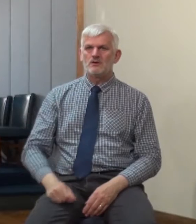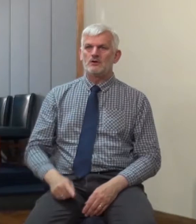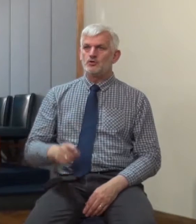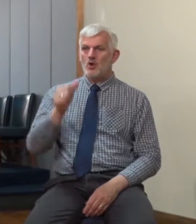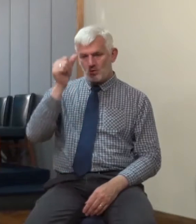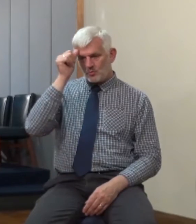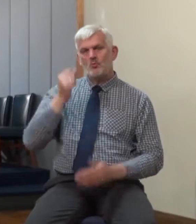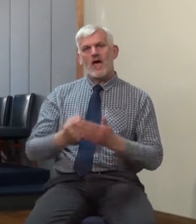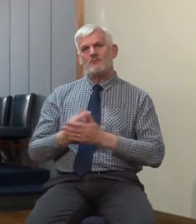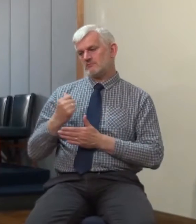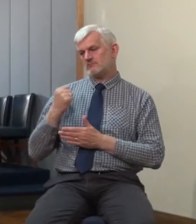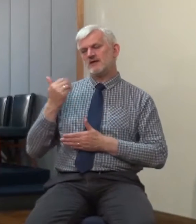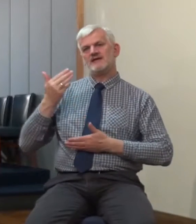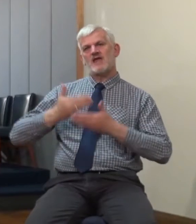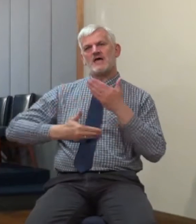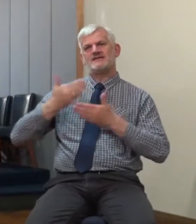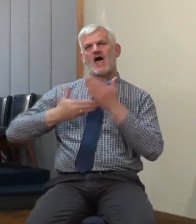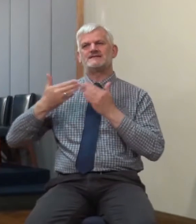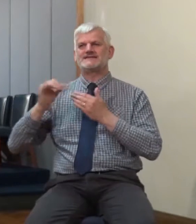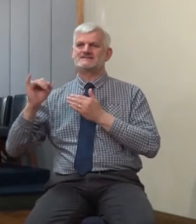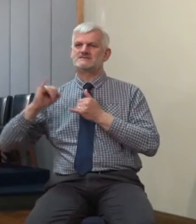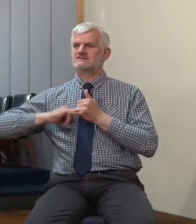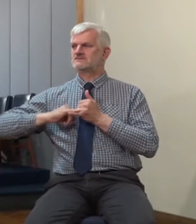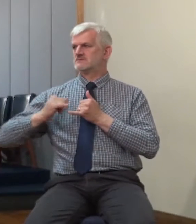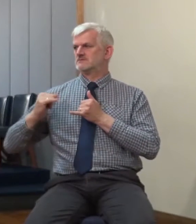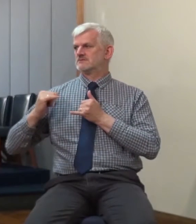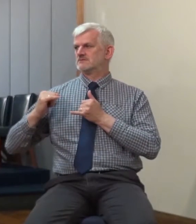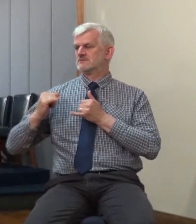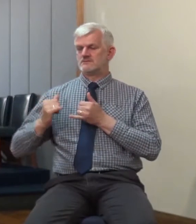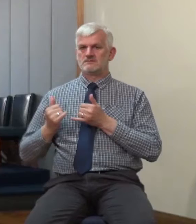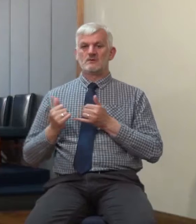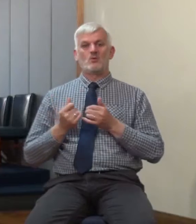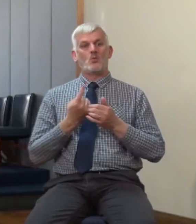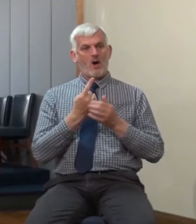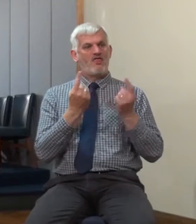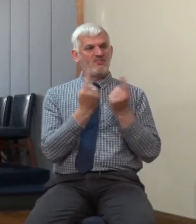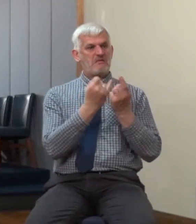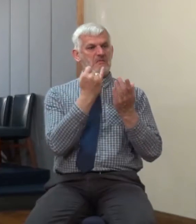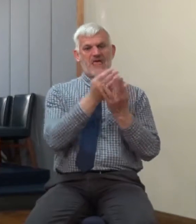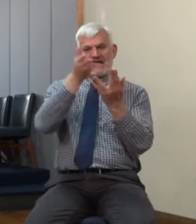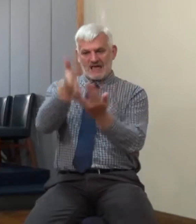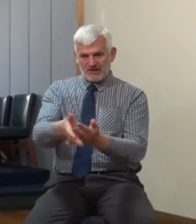and in the 2000s, this and in the next generation, something else.